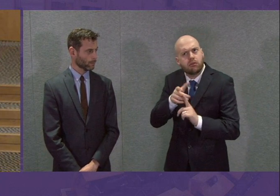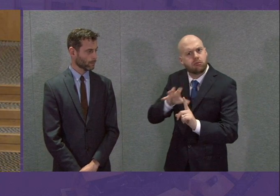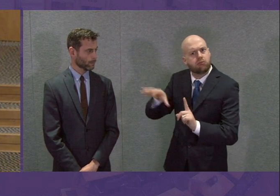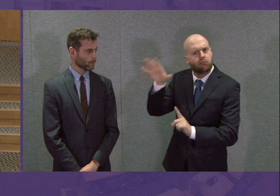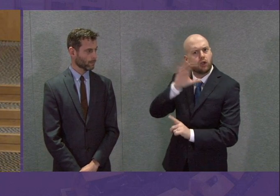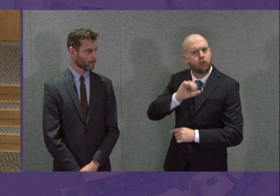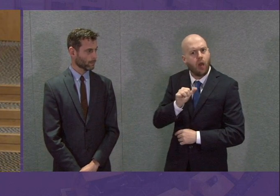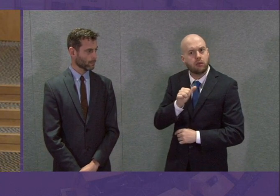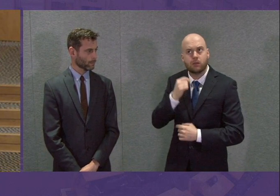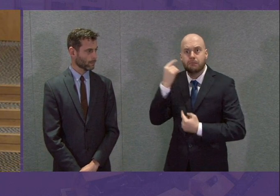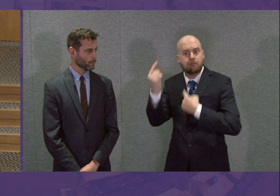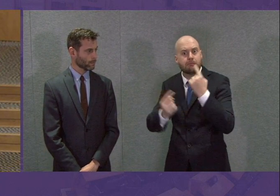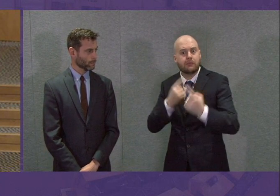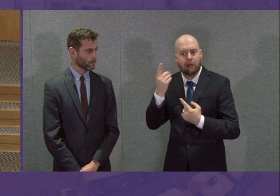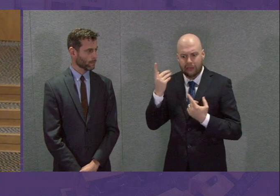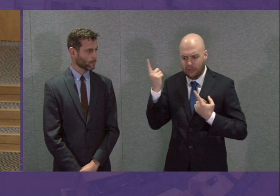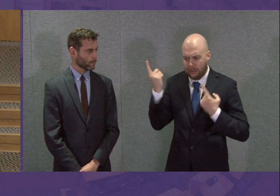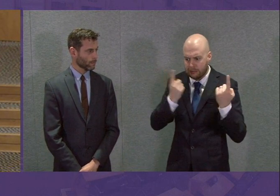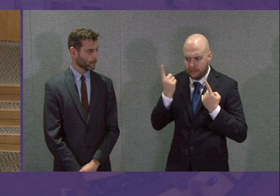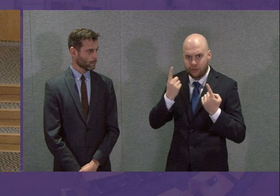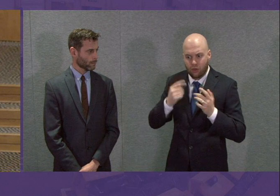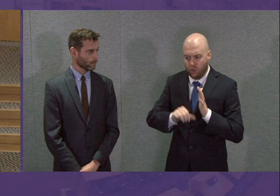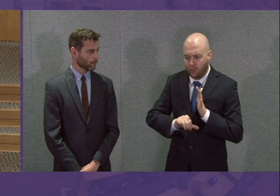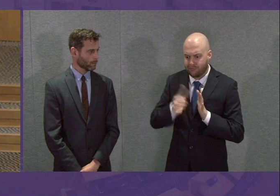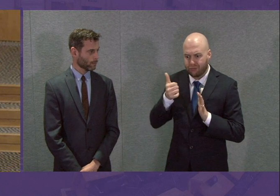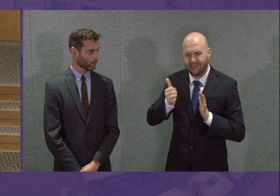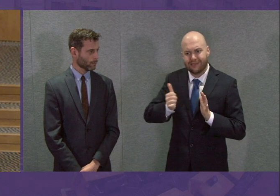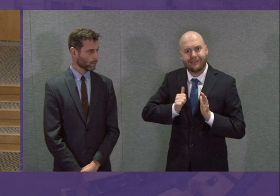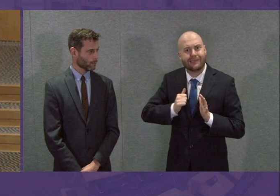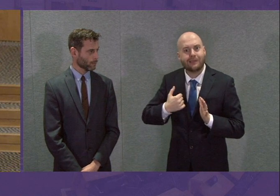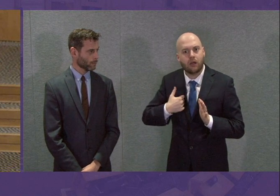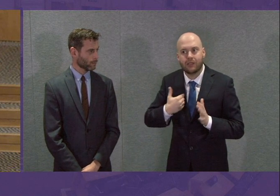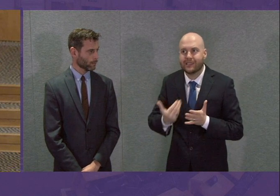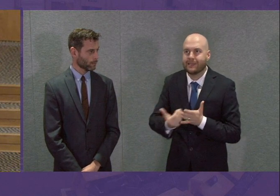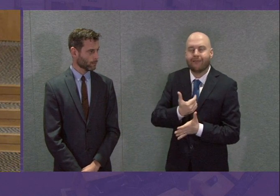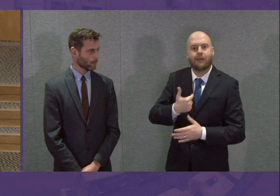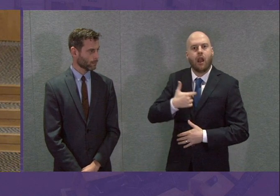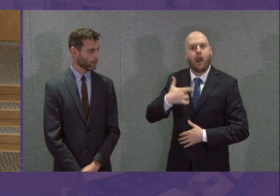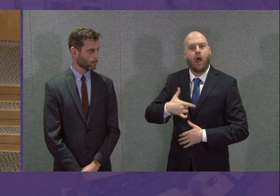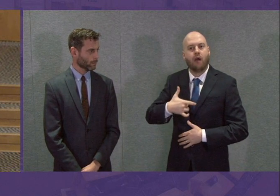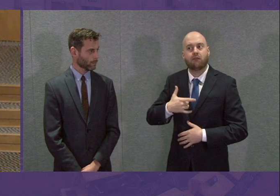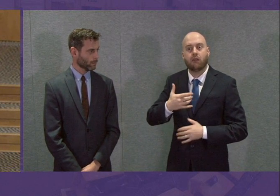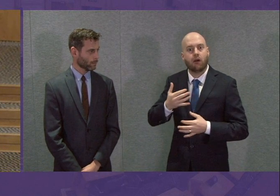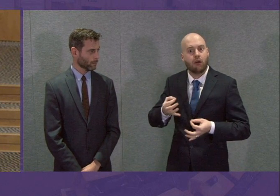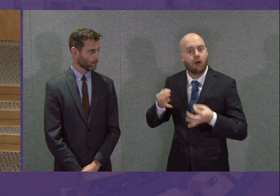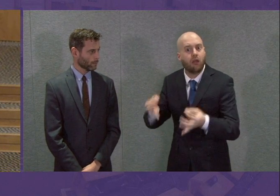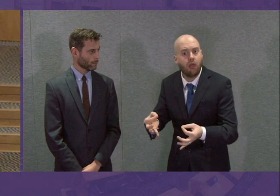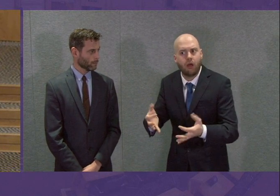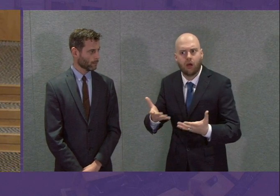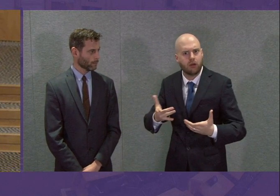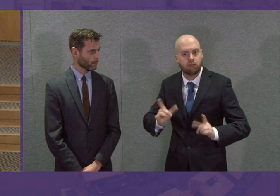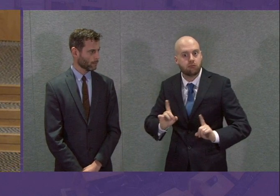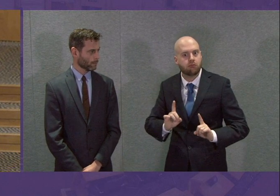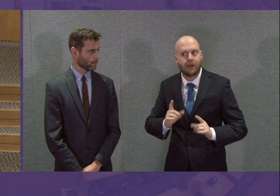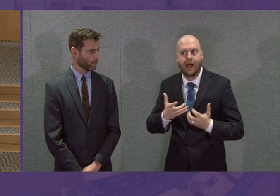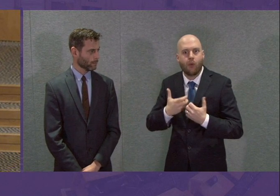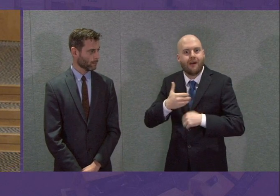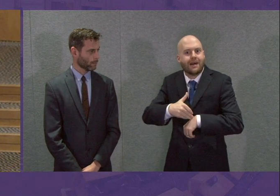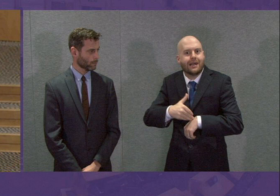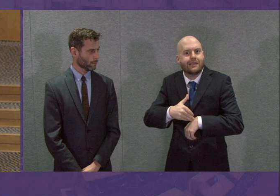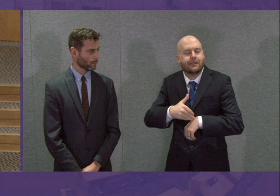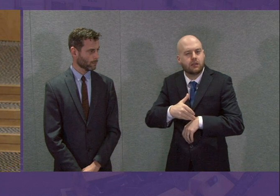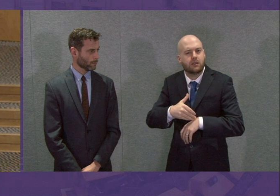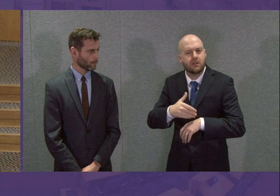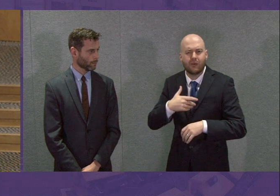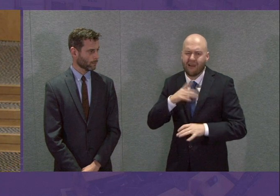about life saving treatment right now? We need to be clear what we are doing so that these people are not